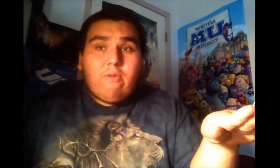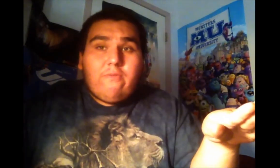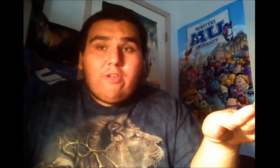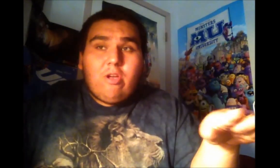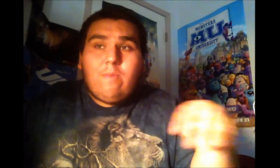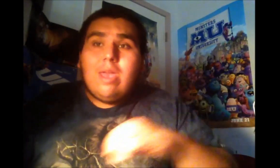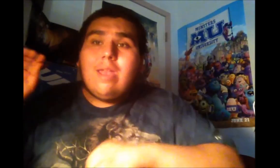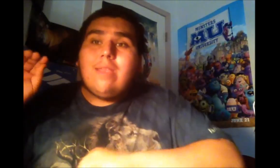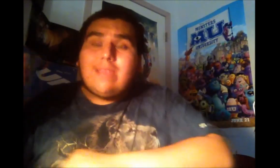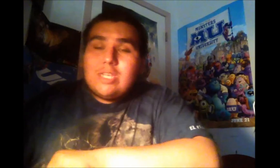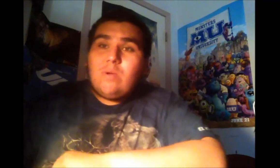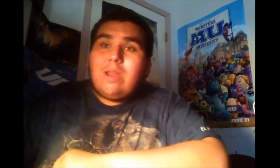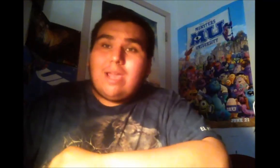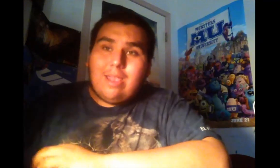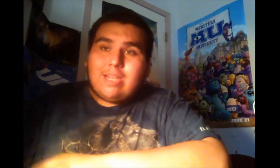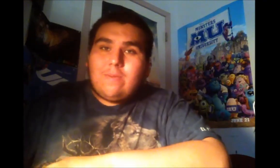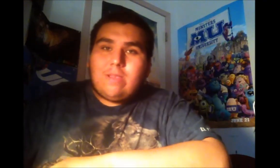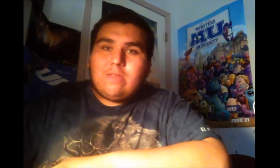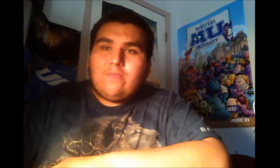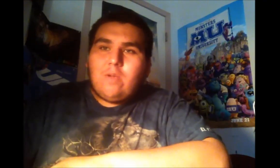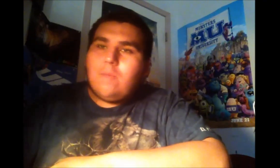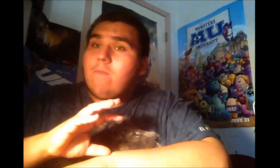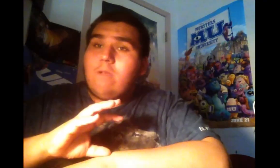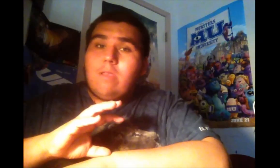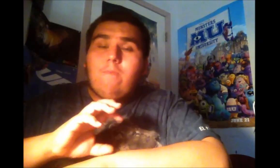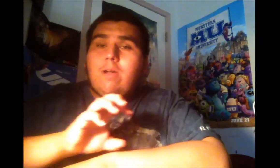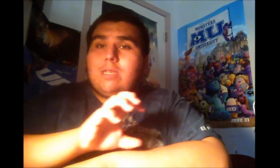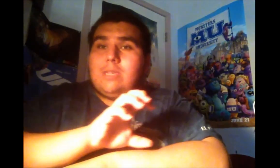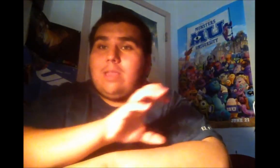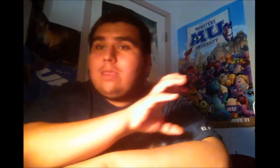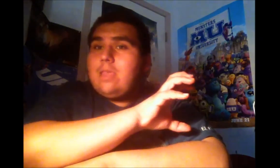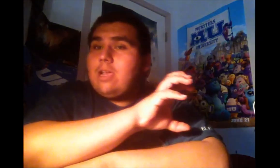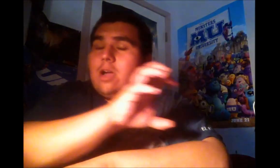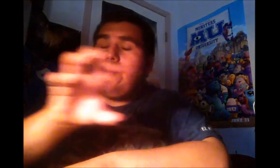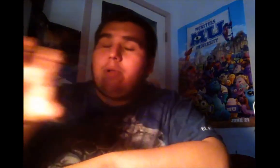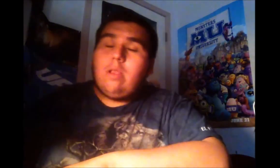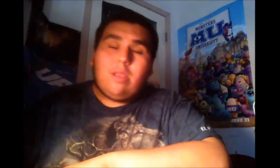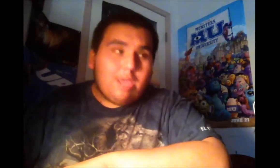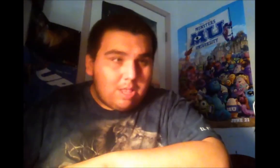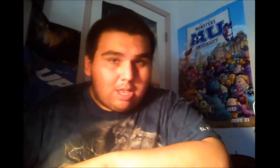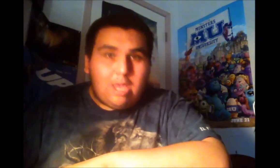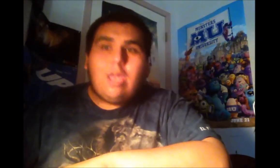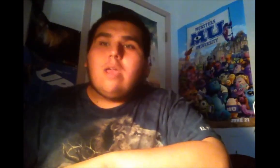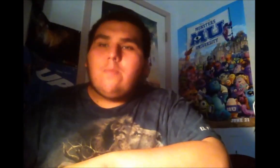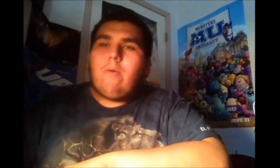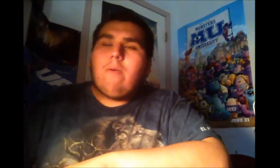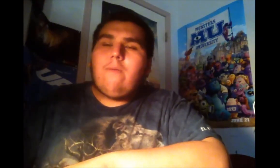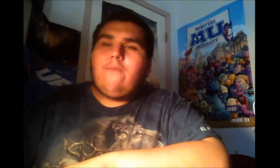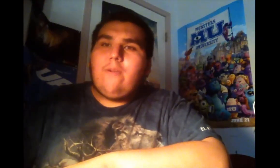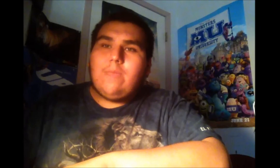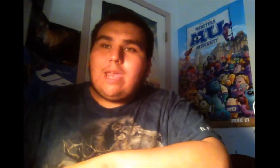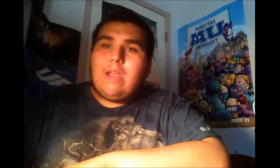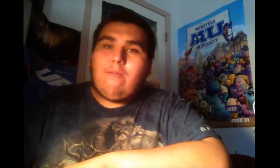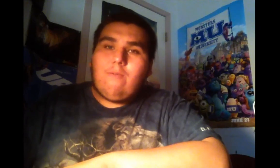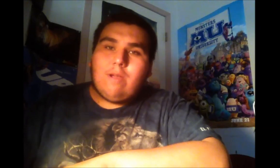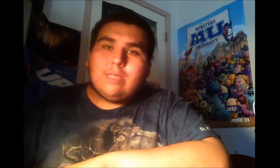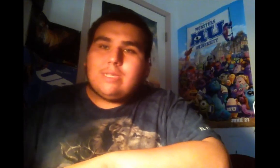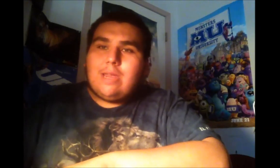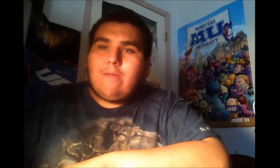film. That's what I liked about this film. It really wasn't the completely boring film that everyone said it